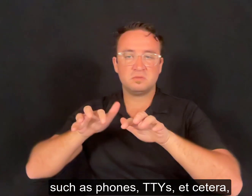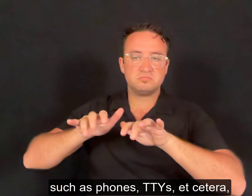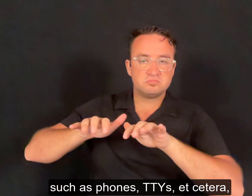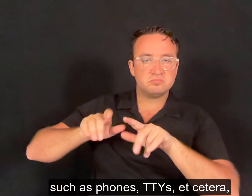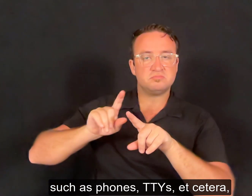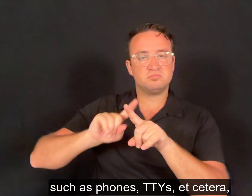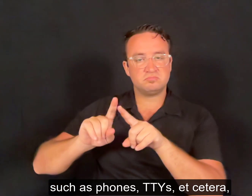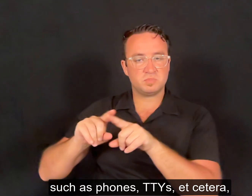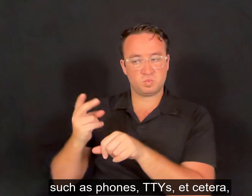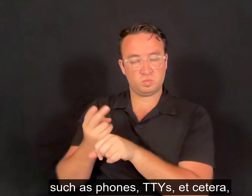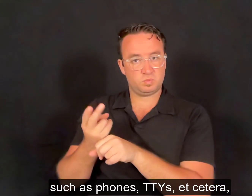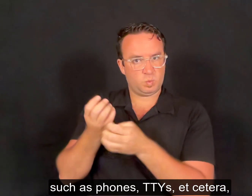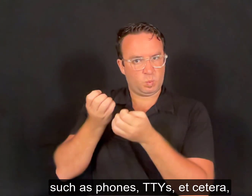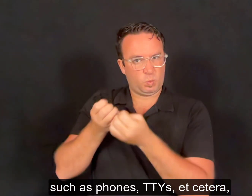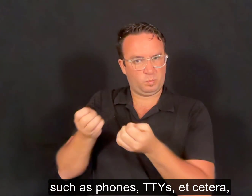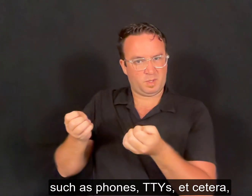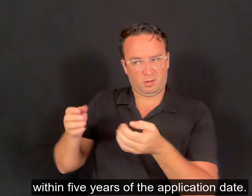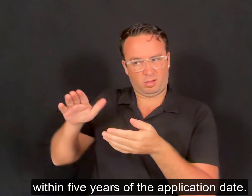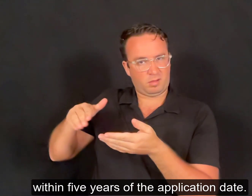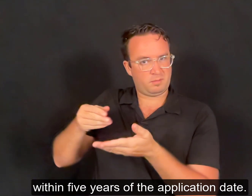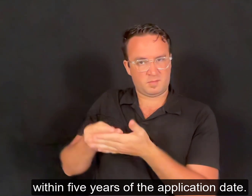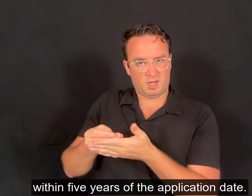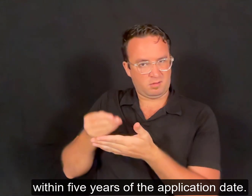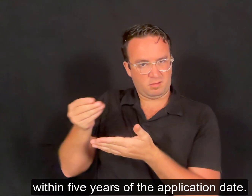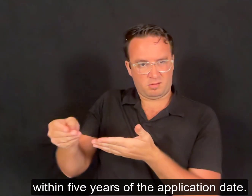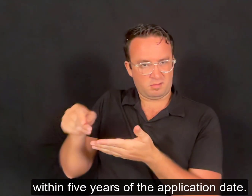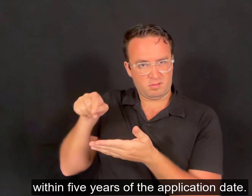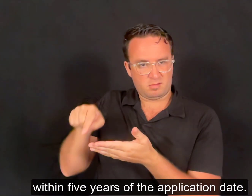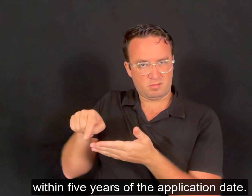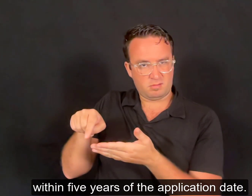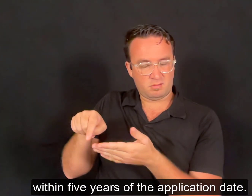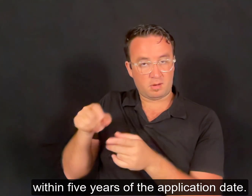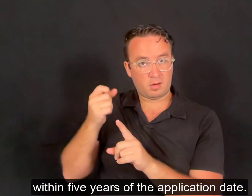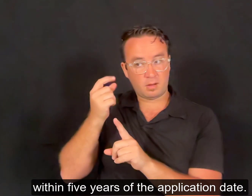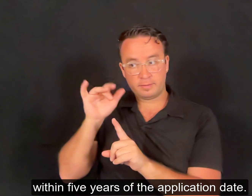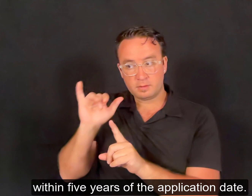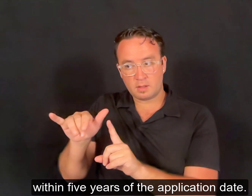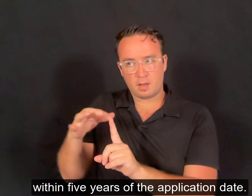TTYs, etc., within 5 years of the application date.